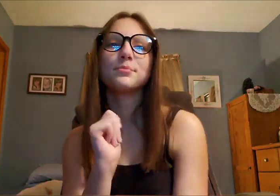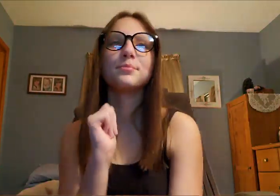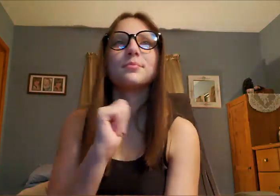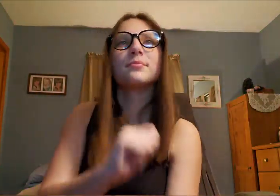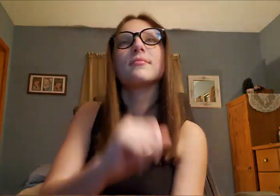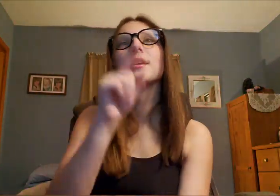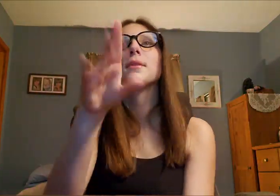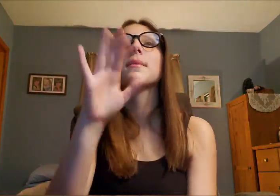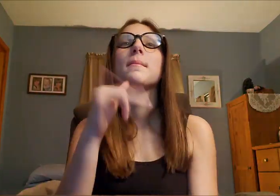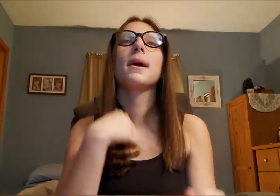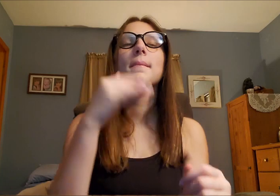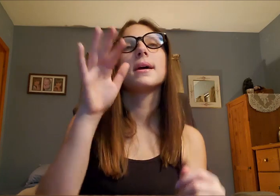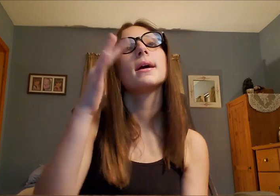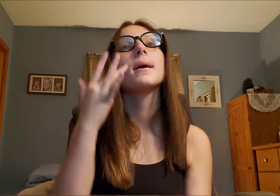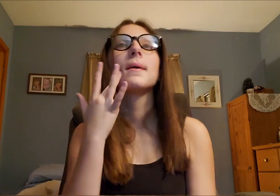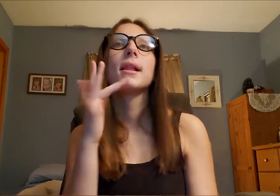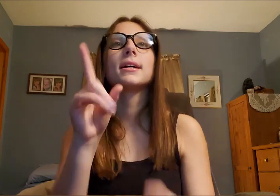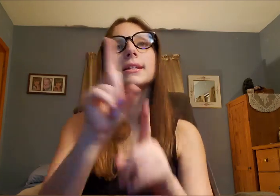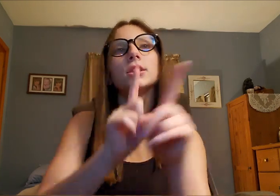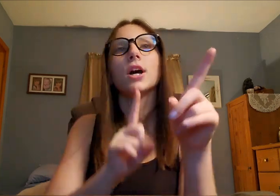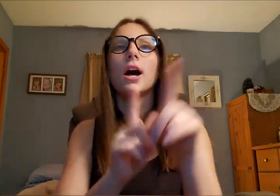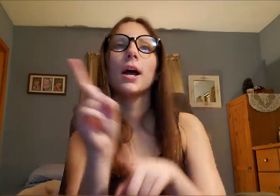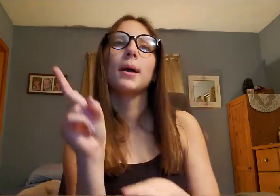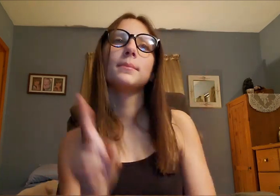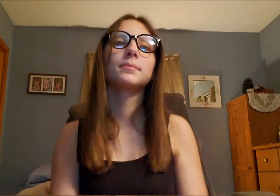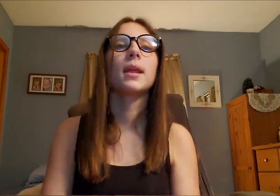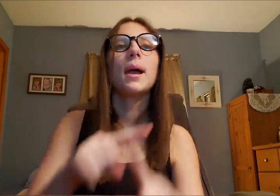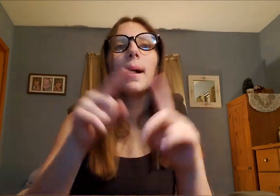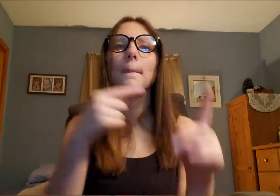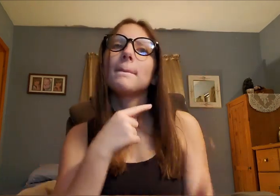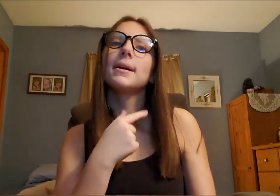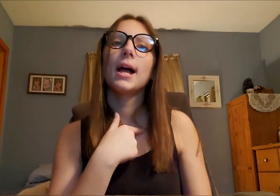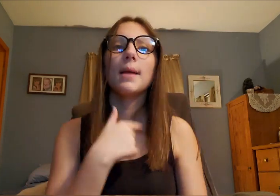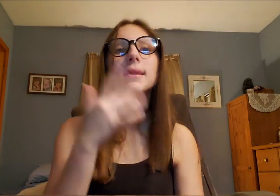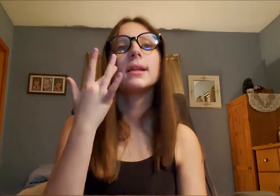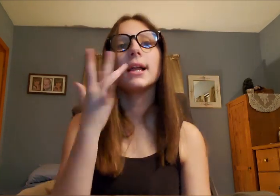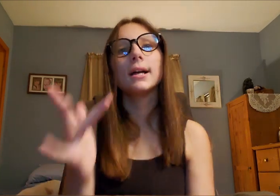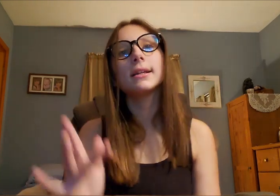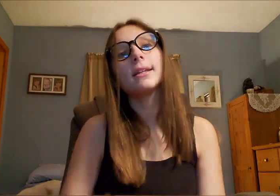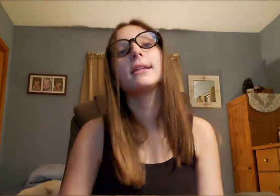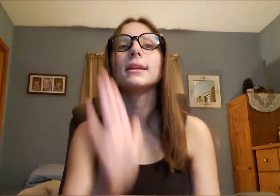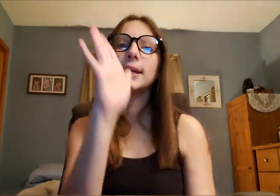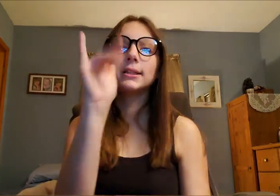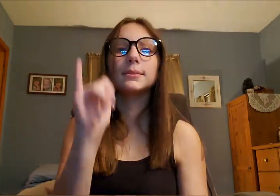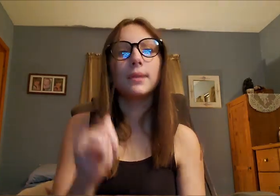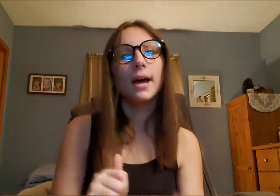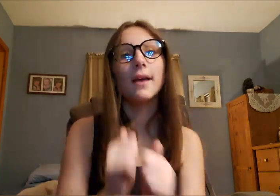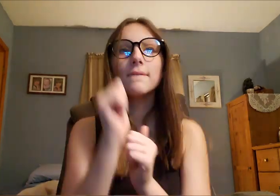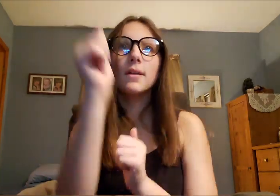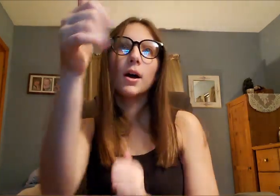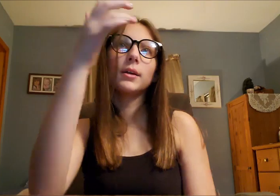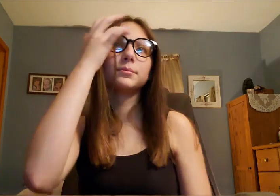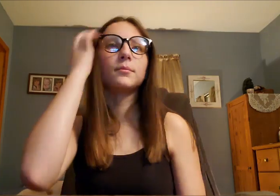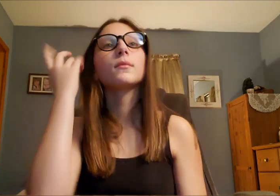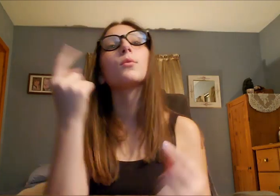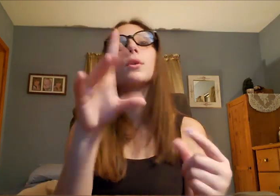You may be my lucky star But what you're doing to me,